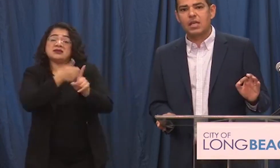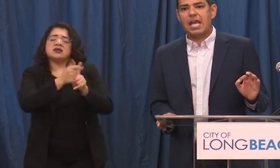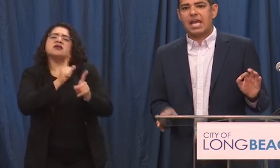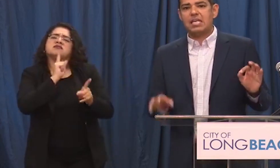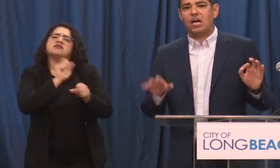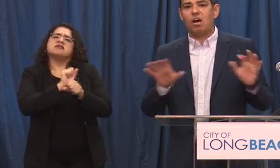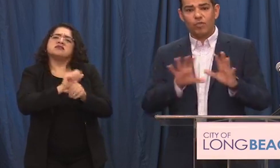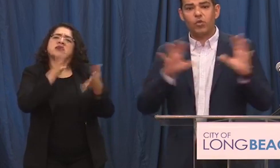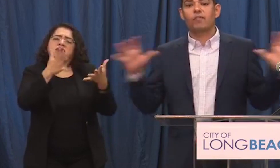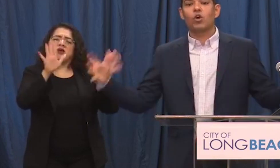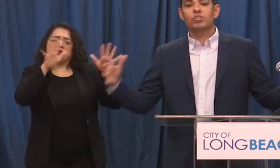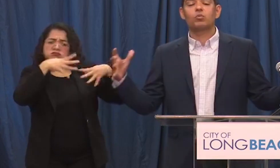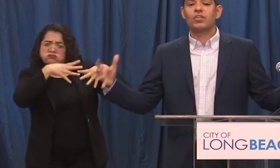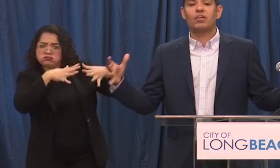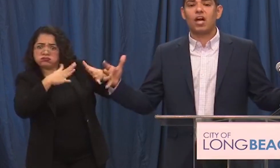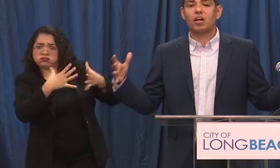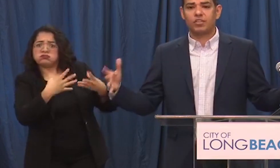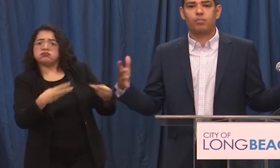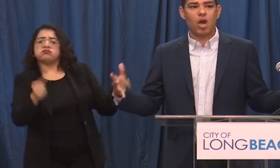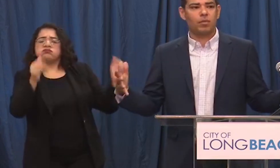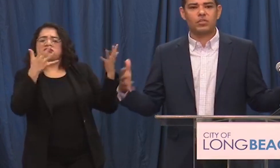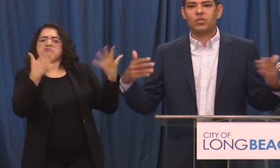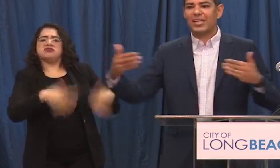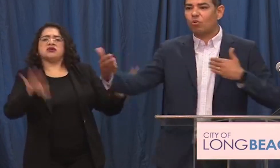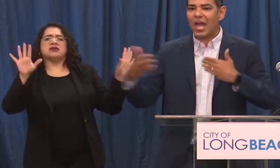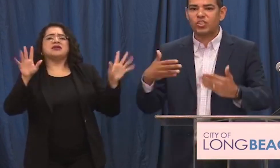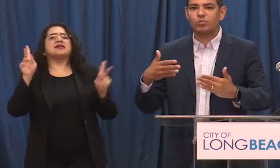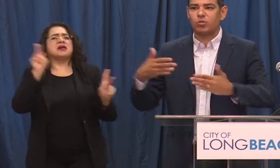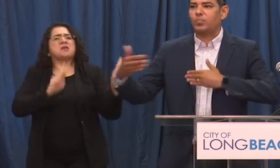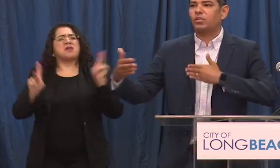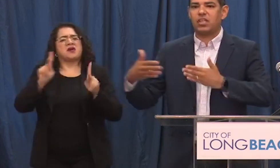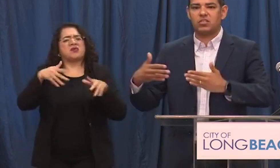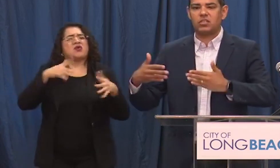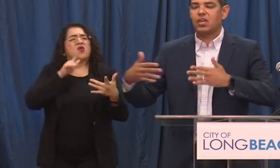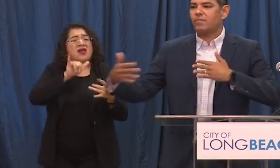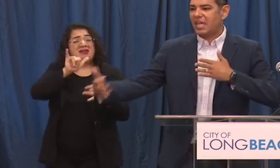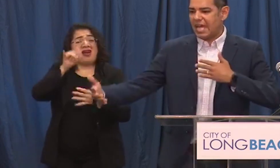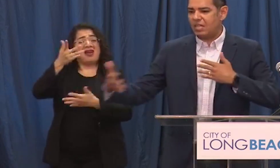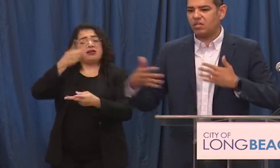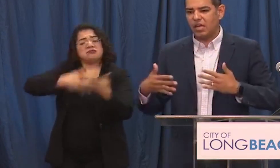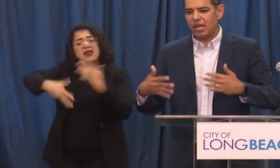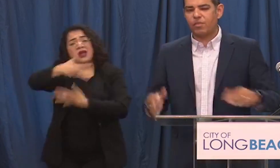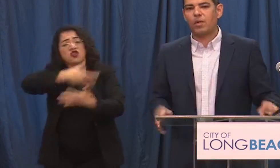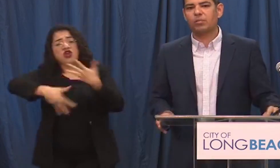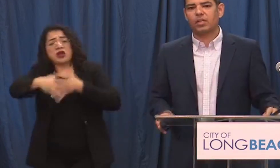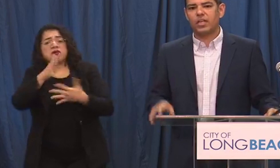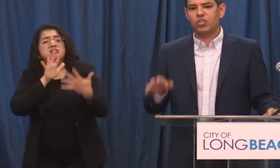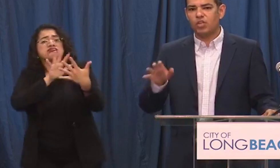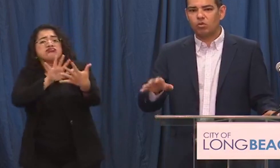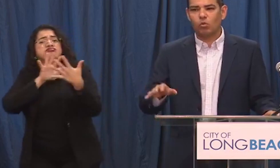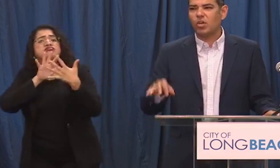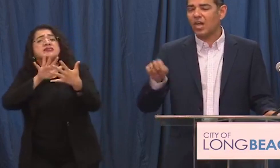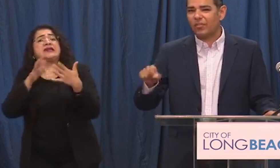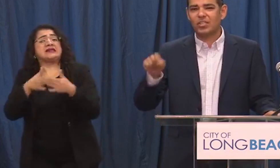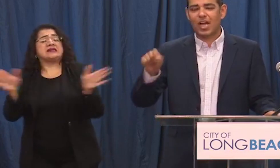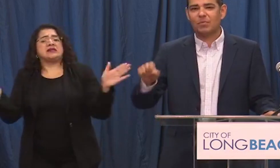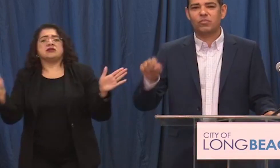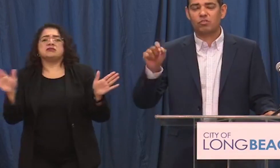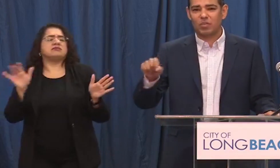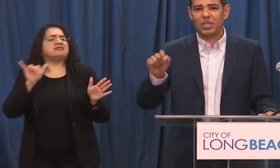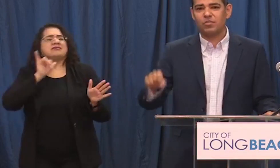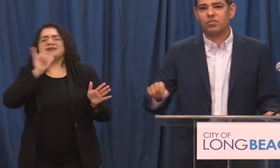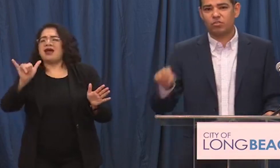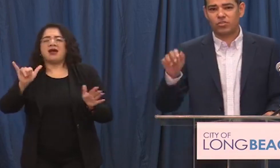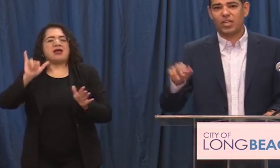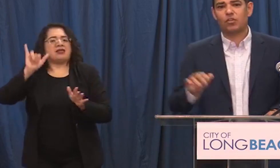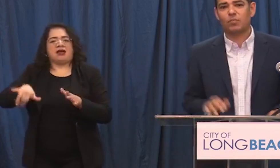and of the of those that were there not causing problems and the interactions between the police and uh and the public in general were not the type of